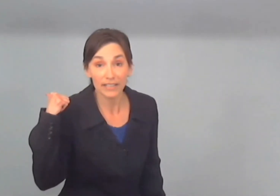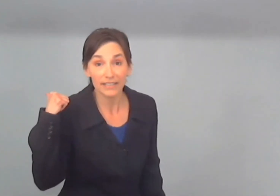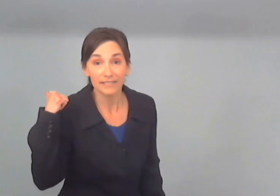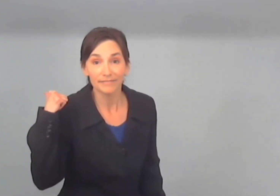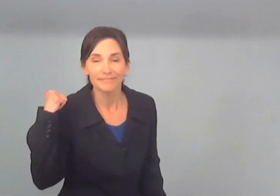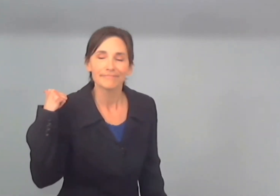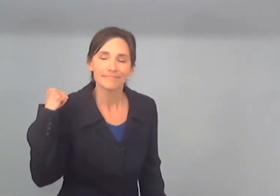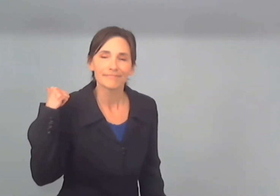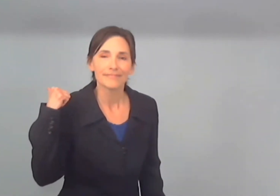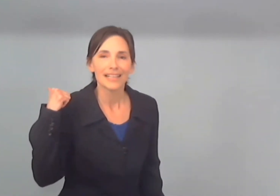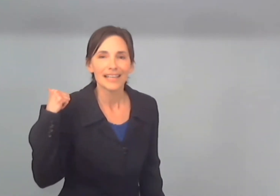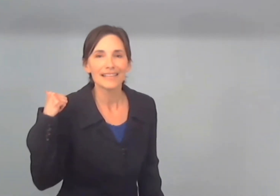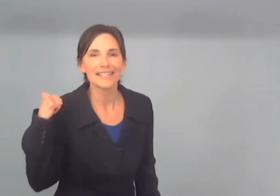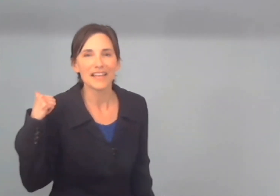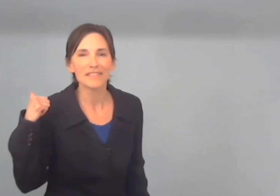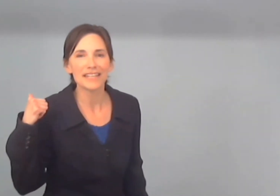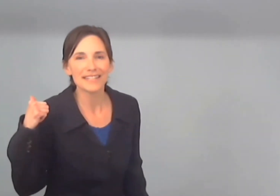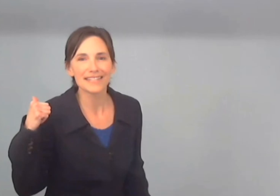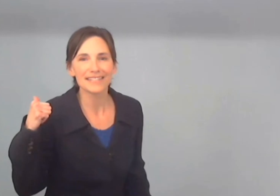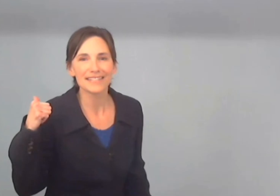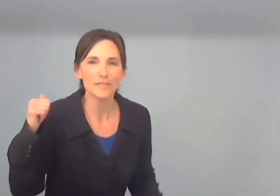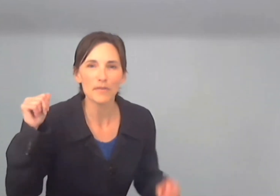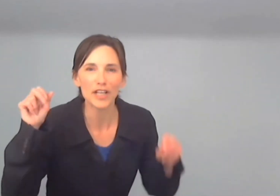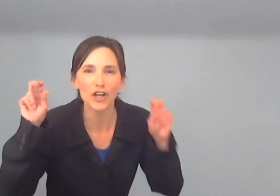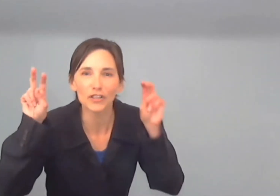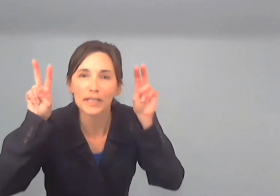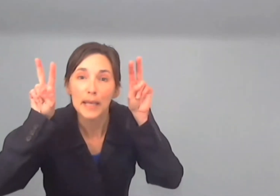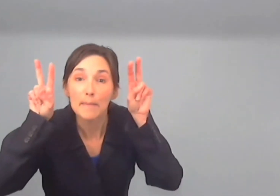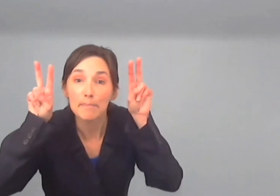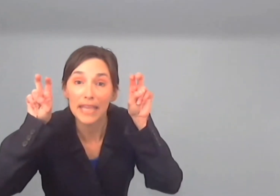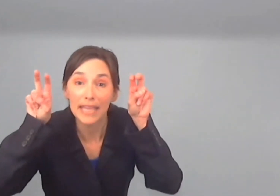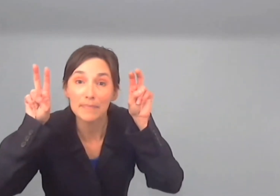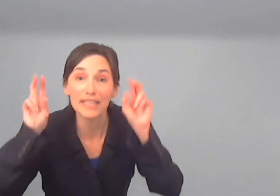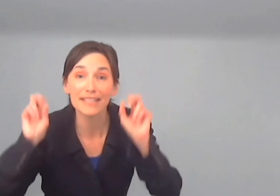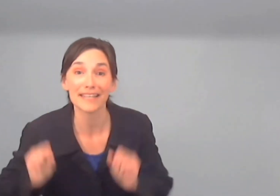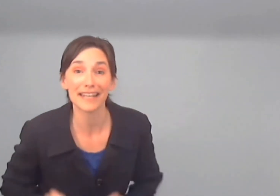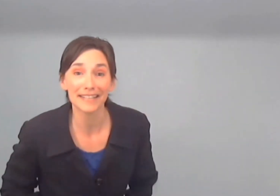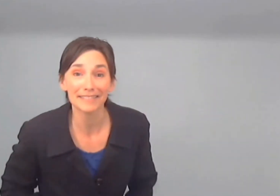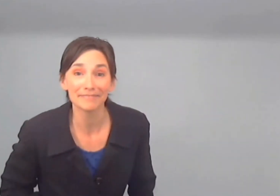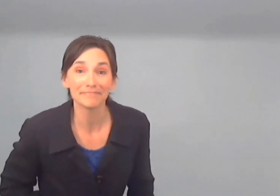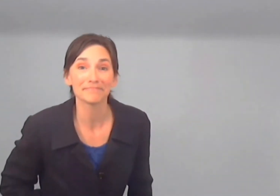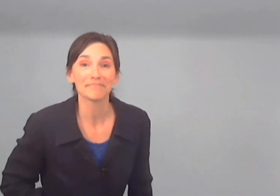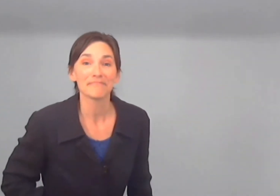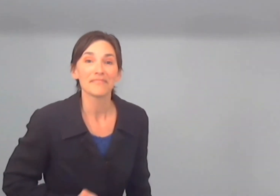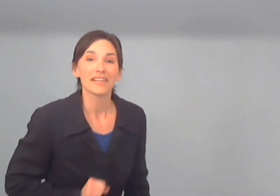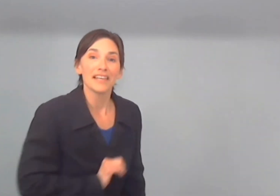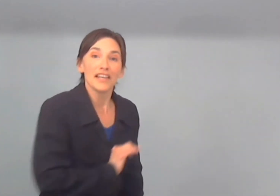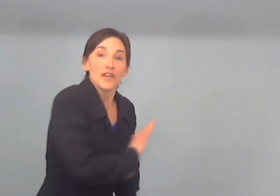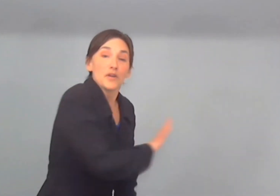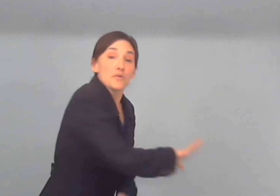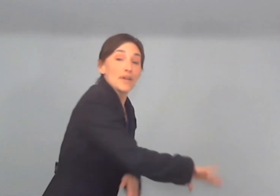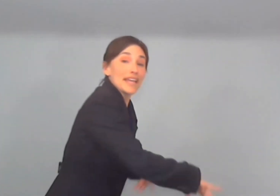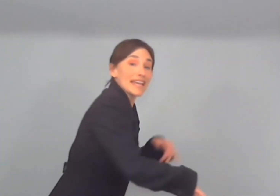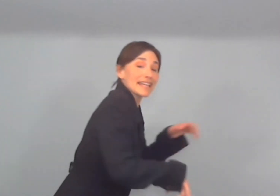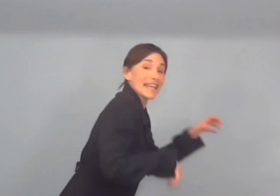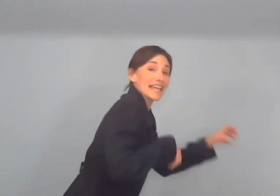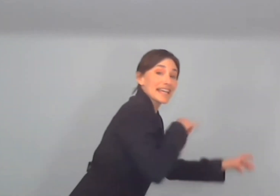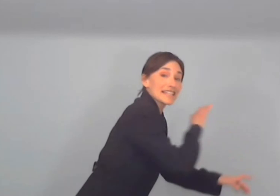in the 70s that's what we called babysitting we sea kids